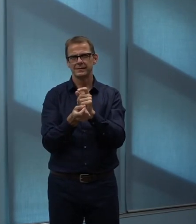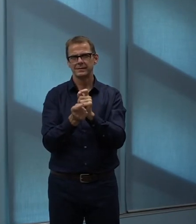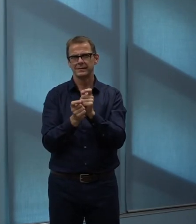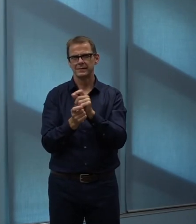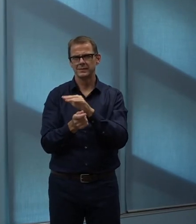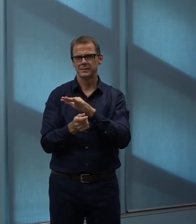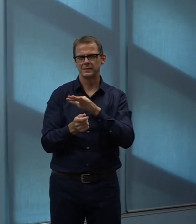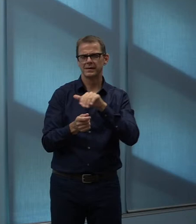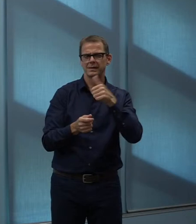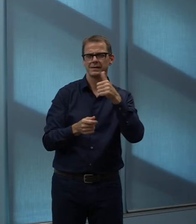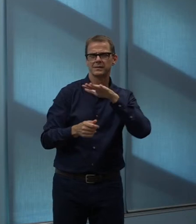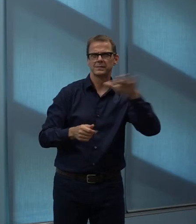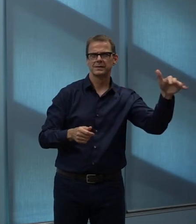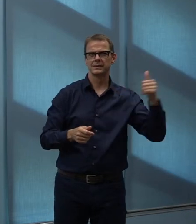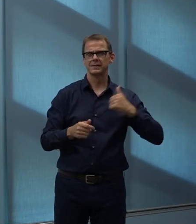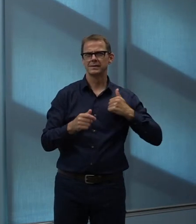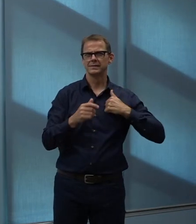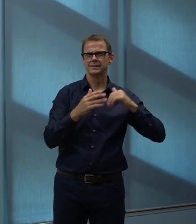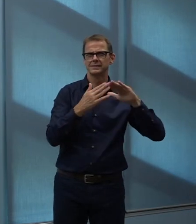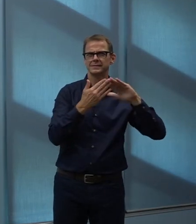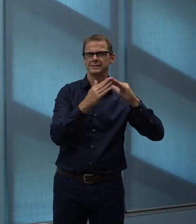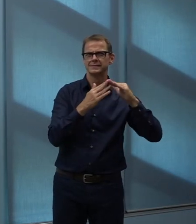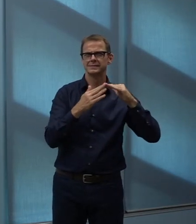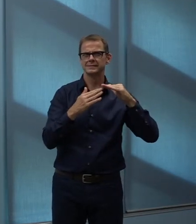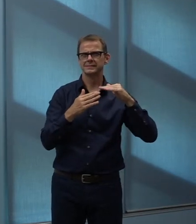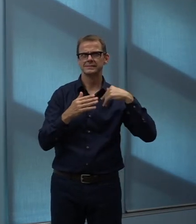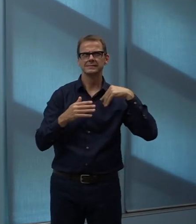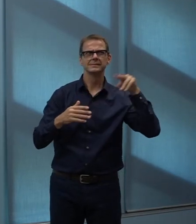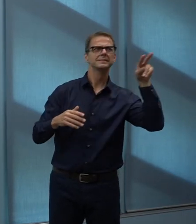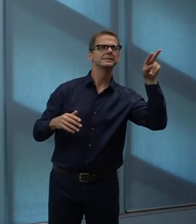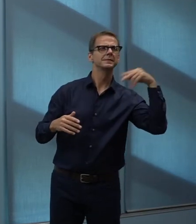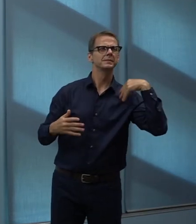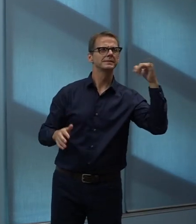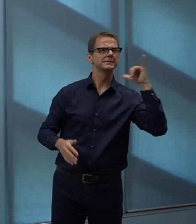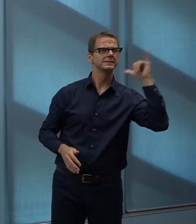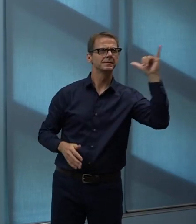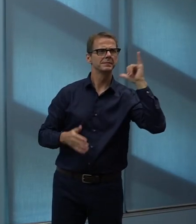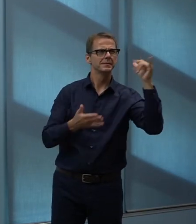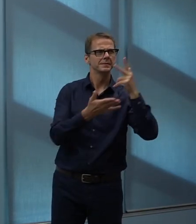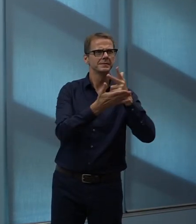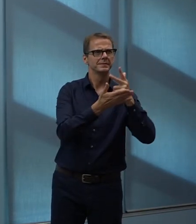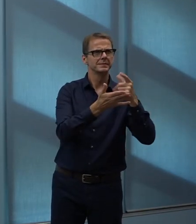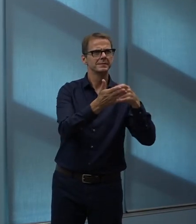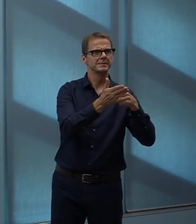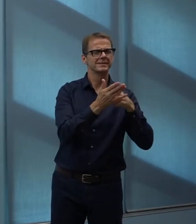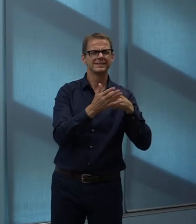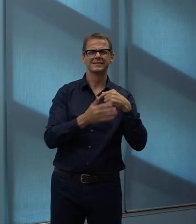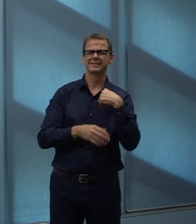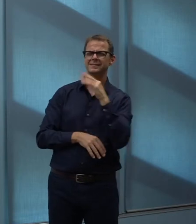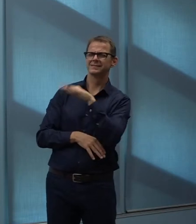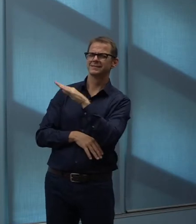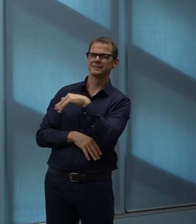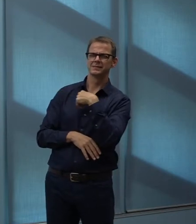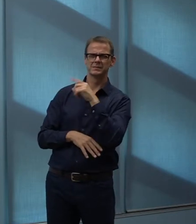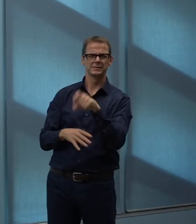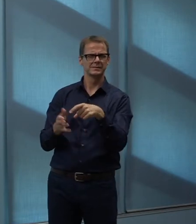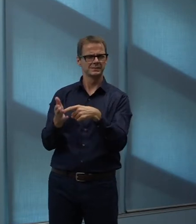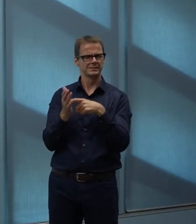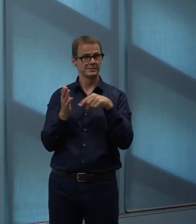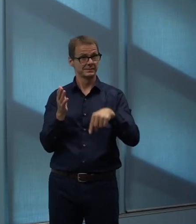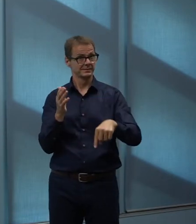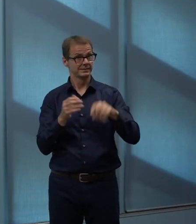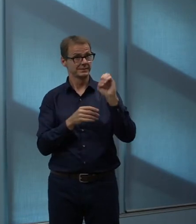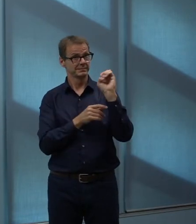Edmonton first and why is it important that Edmonton is first to do this? Well, some of the commentary that I saw from some